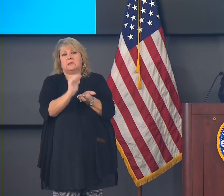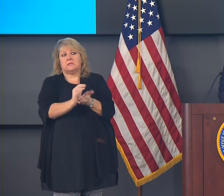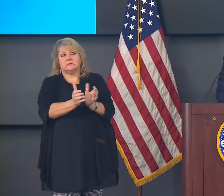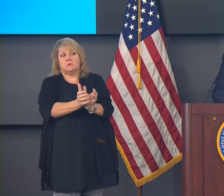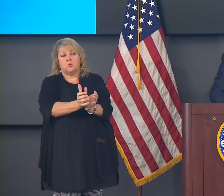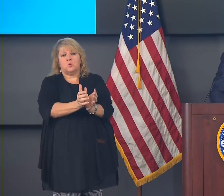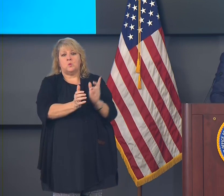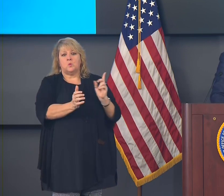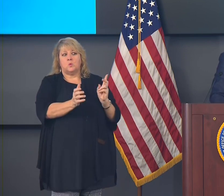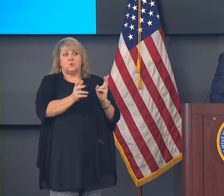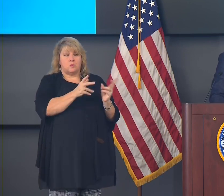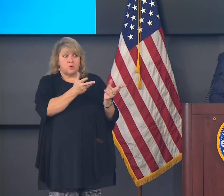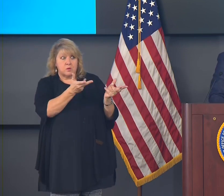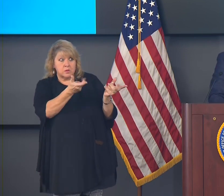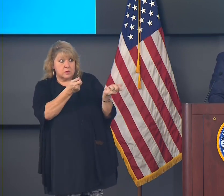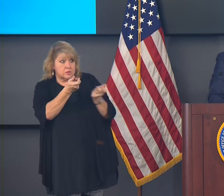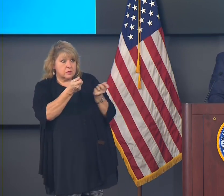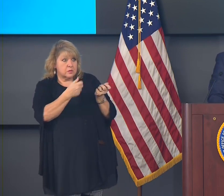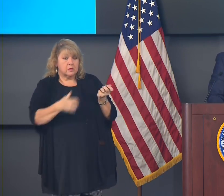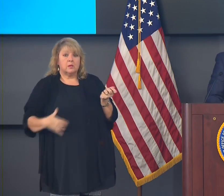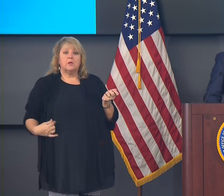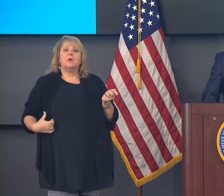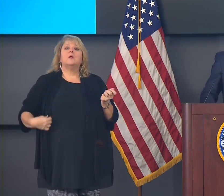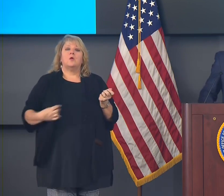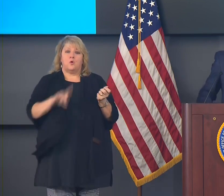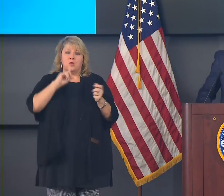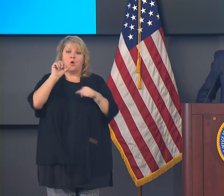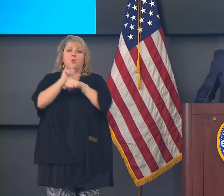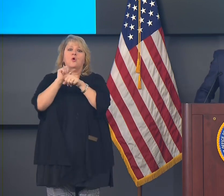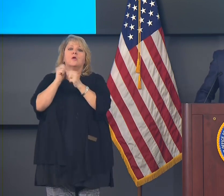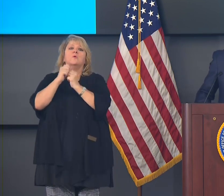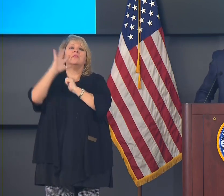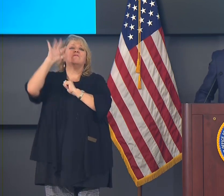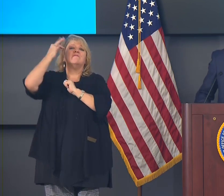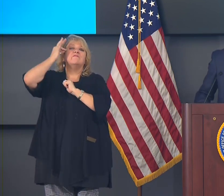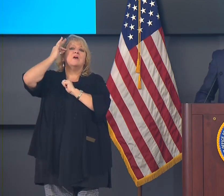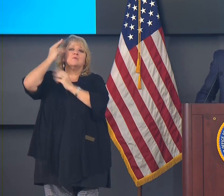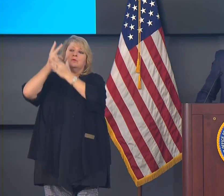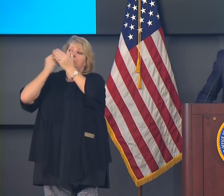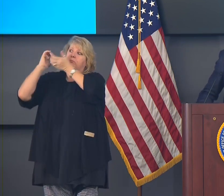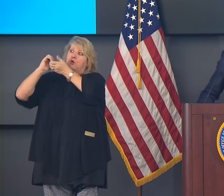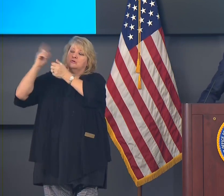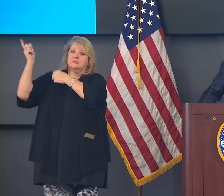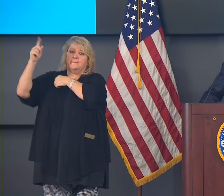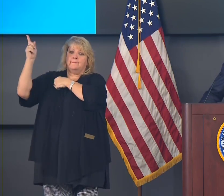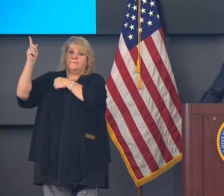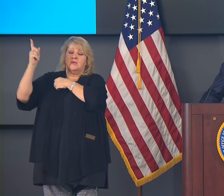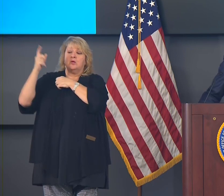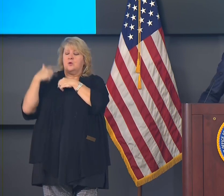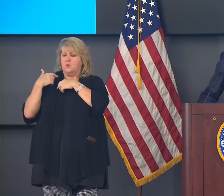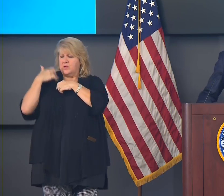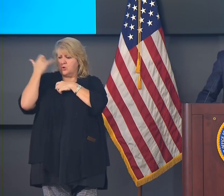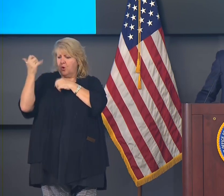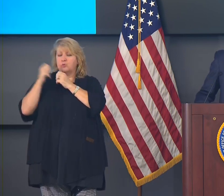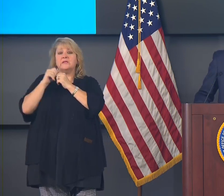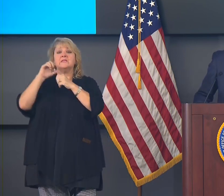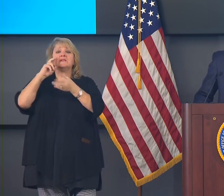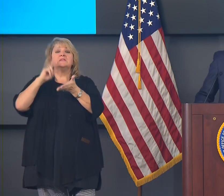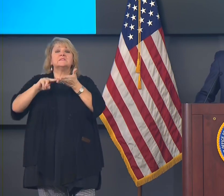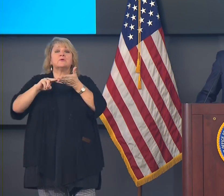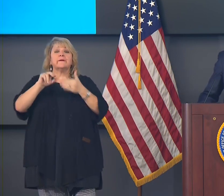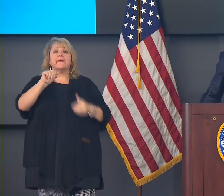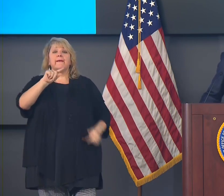And we continue to work with our federal partners. We had a call just yesterday with Secretary Azar,